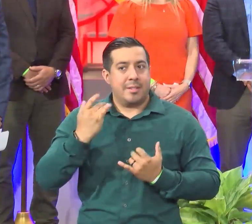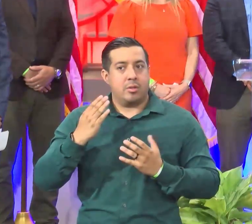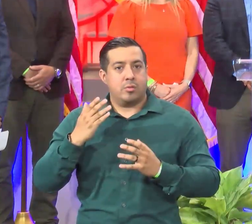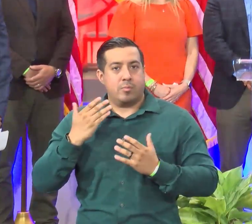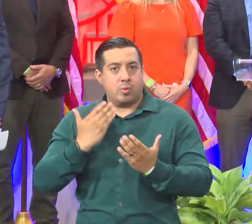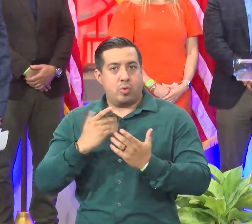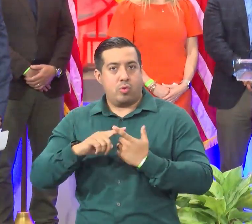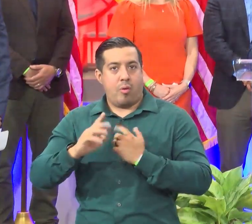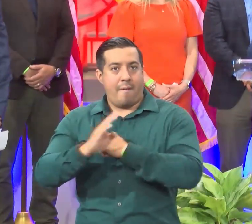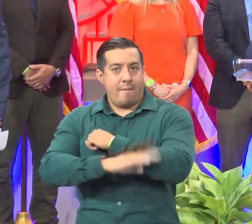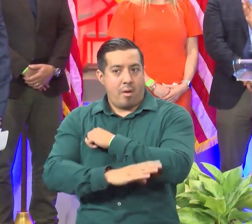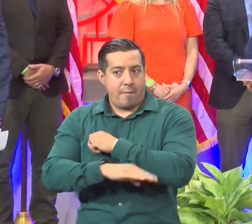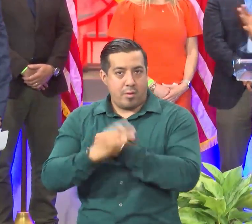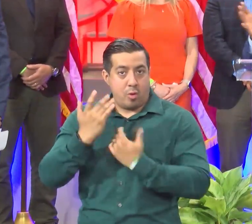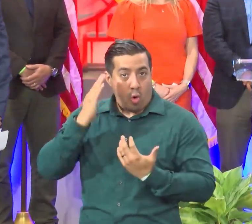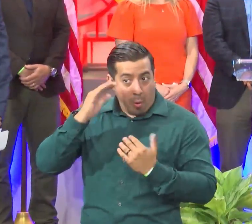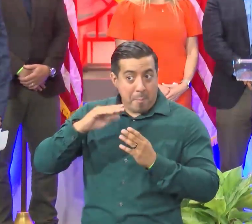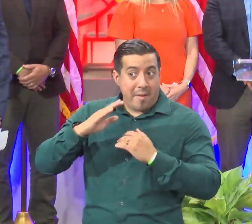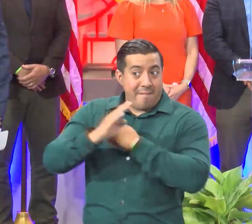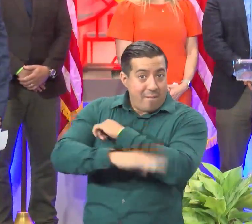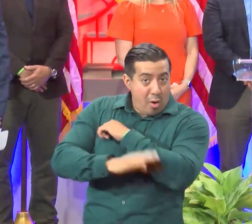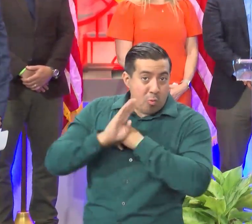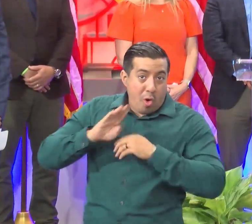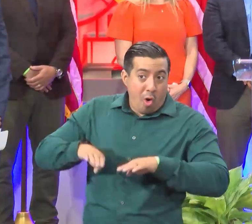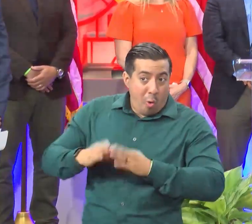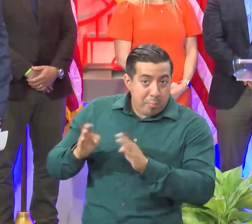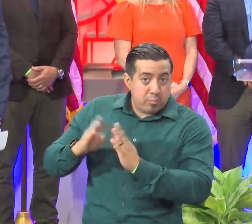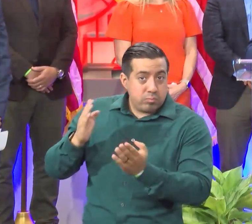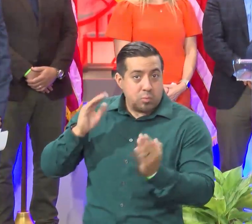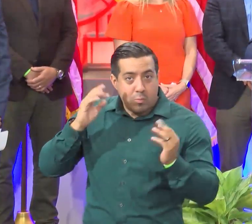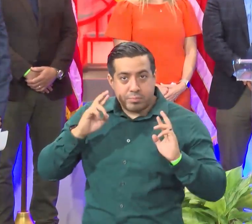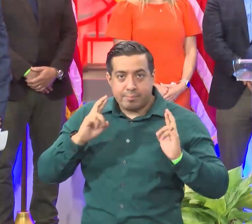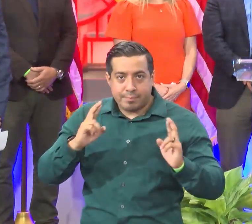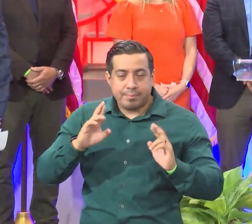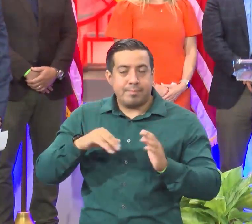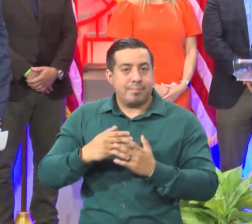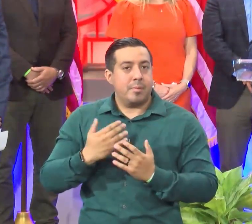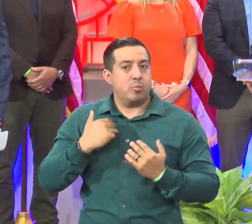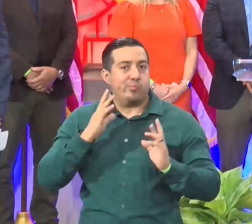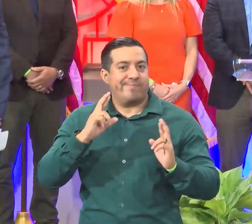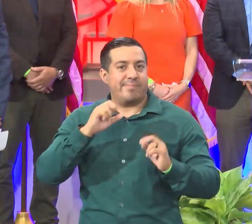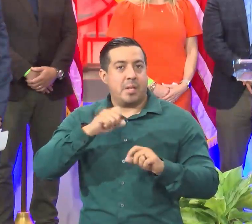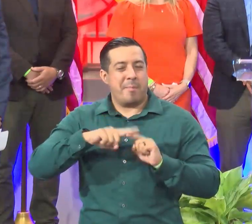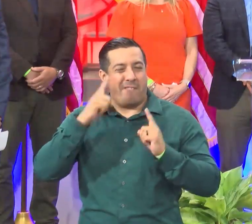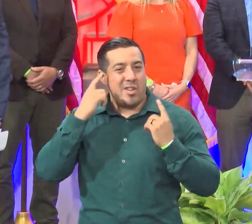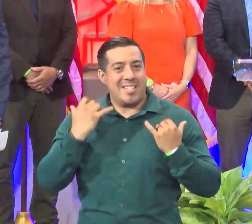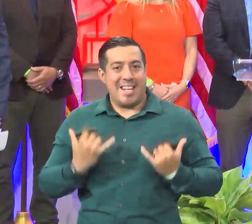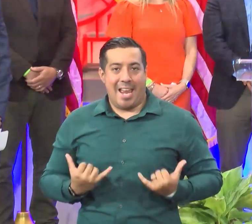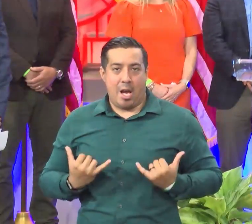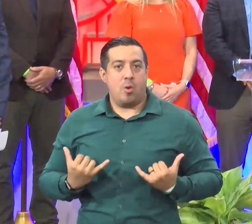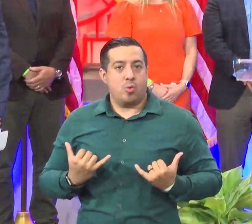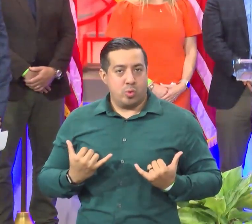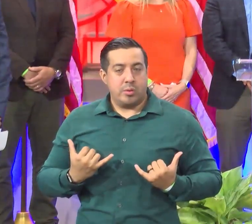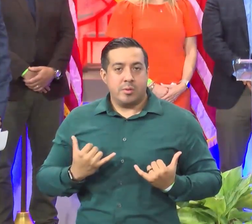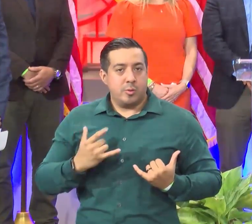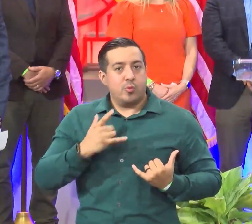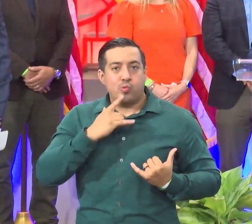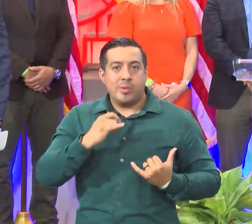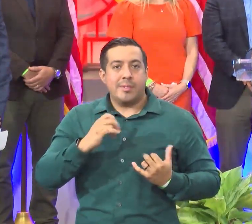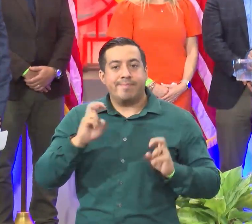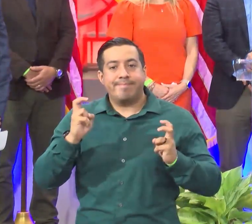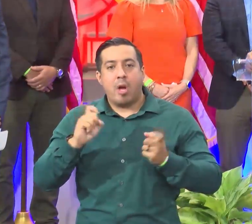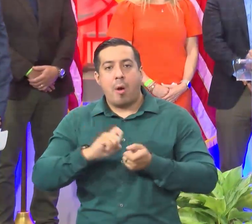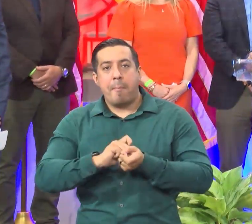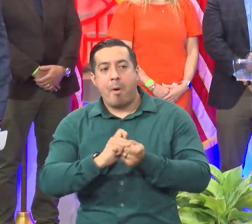fall. You know, the goal is for things to be open in the fall from, you know, the parades and all of that. But for now, it's a modified